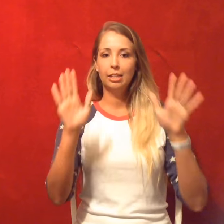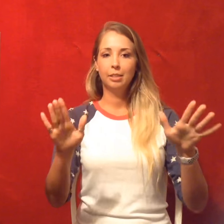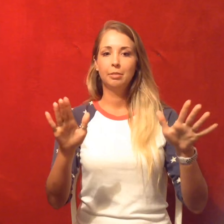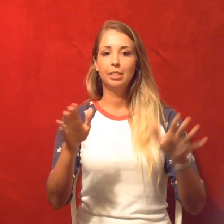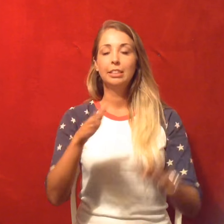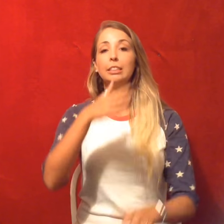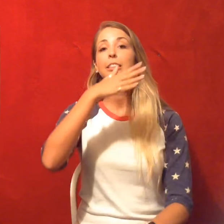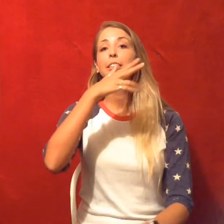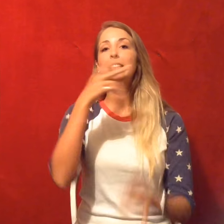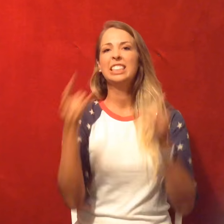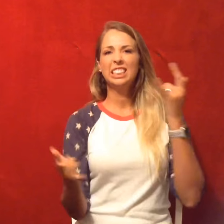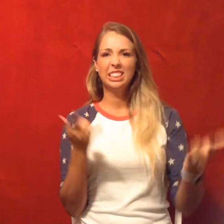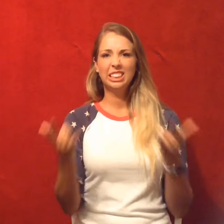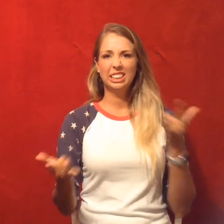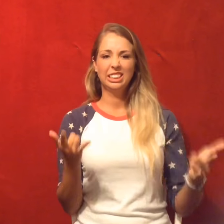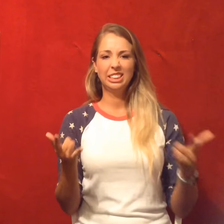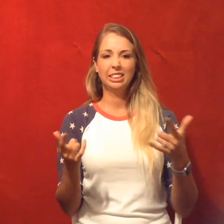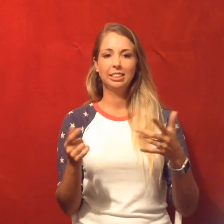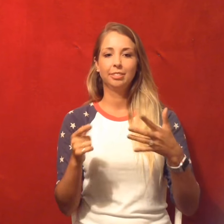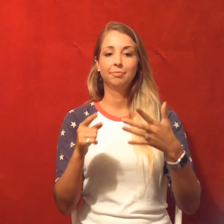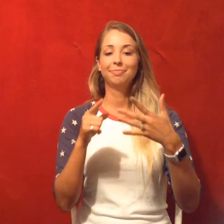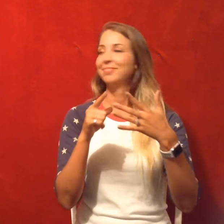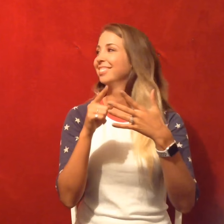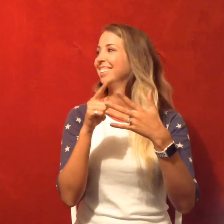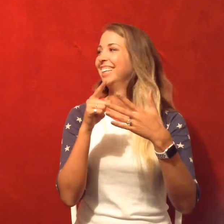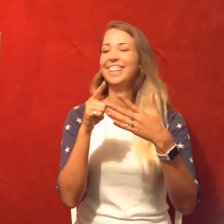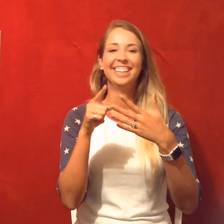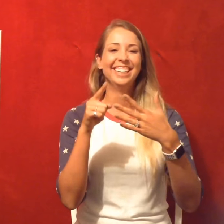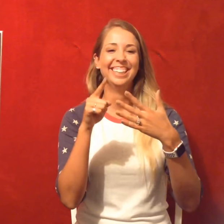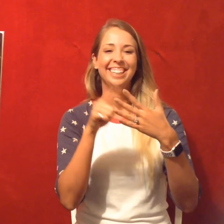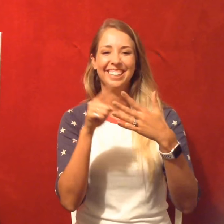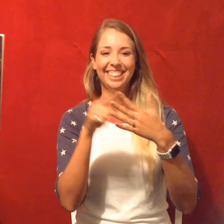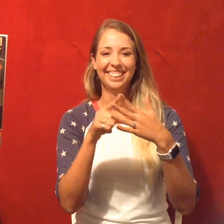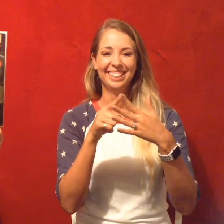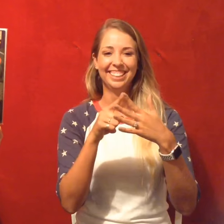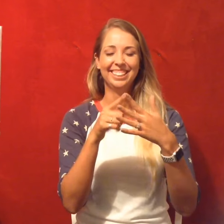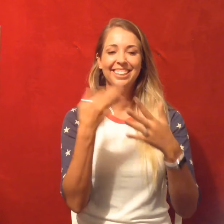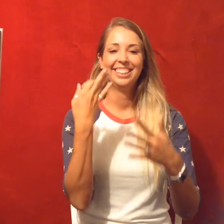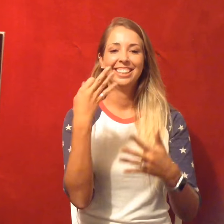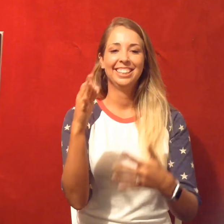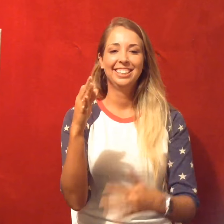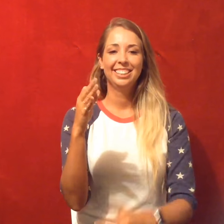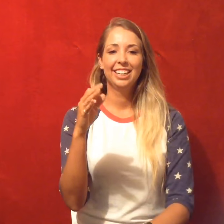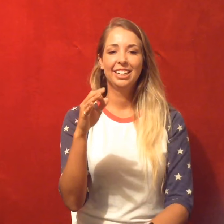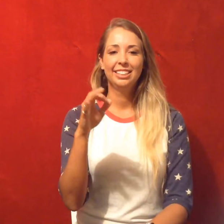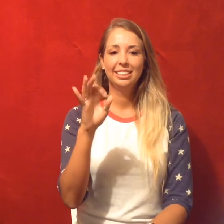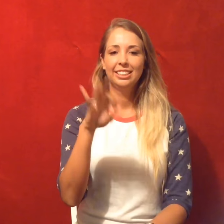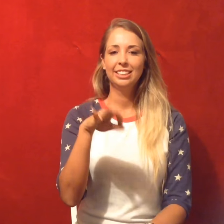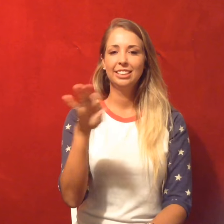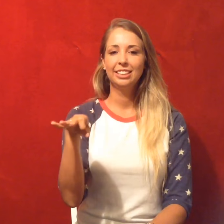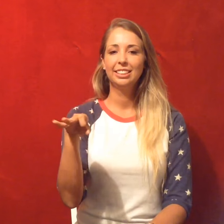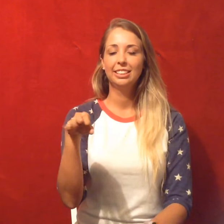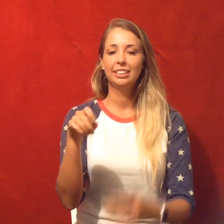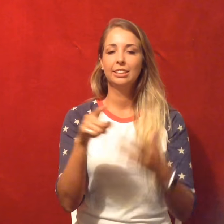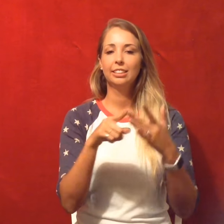It's Amazing Spider-Man. There's a Spider-Man thing again. Very cool. Number 42. Came out in